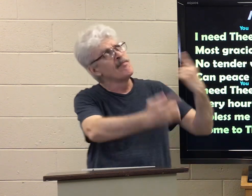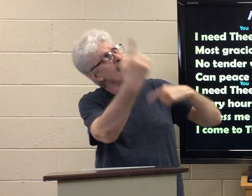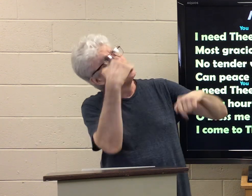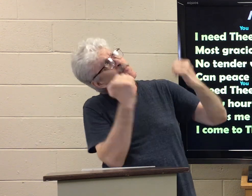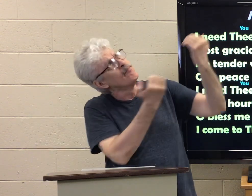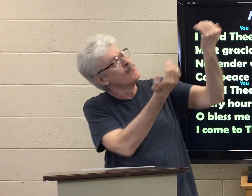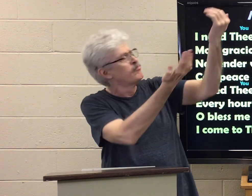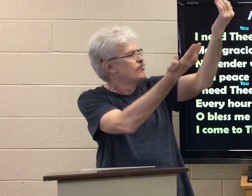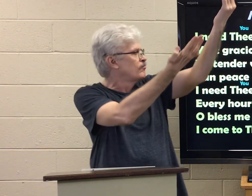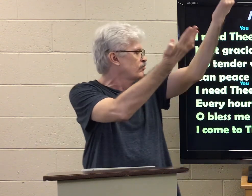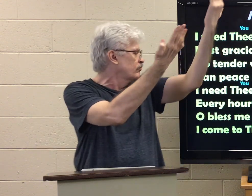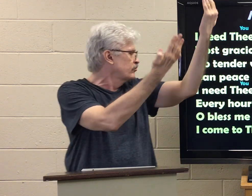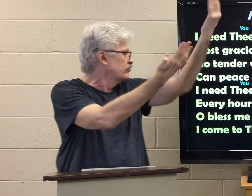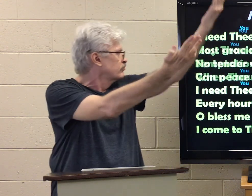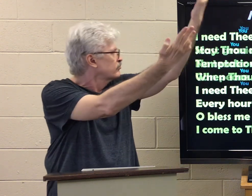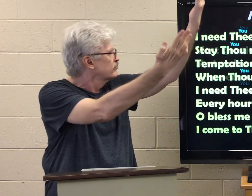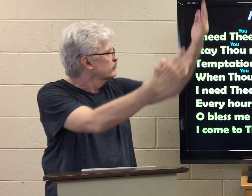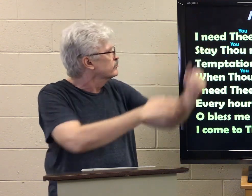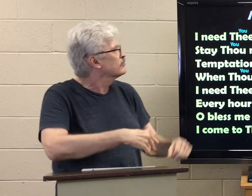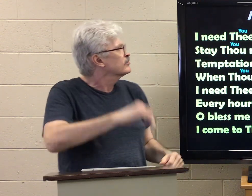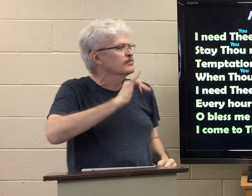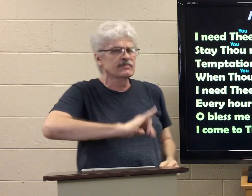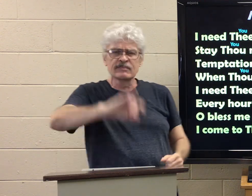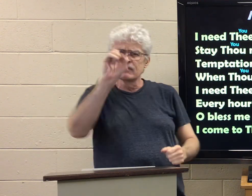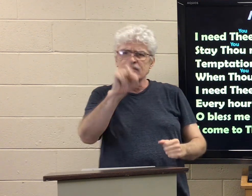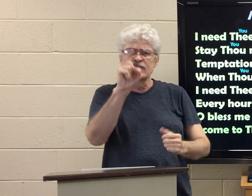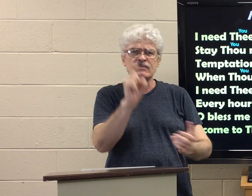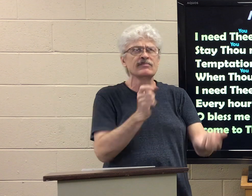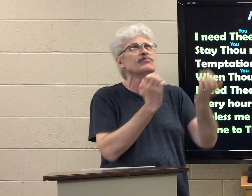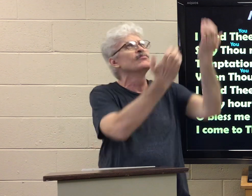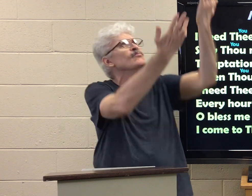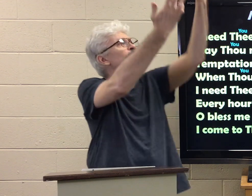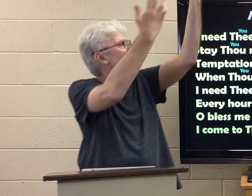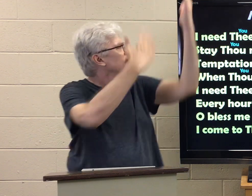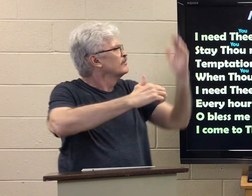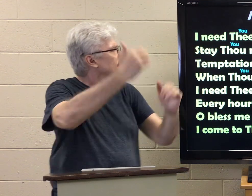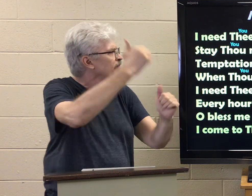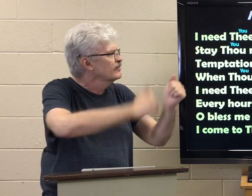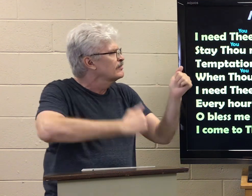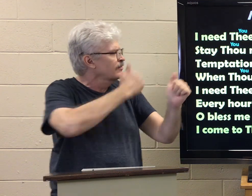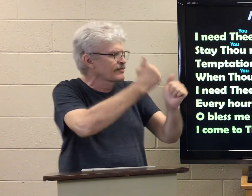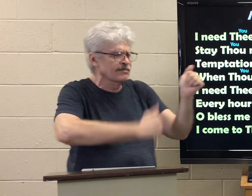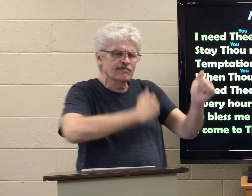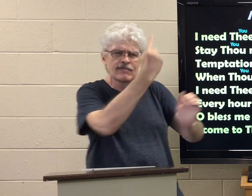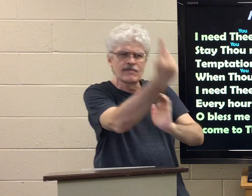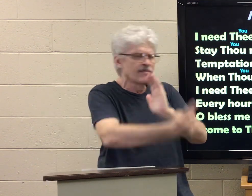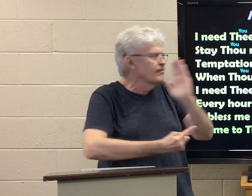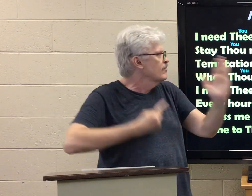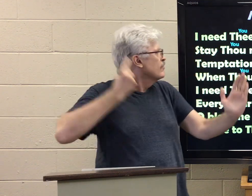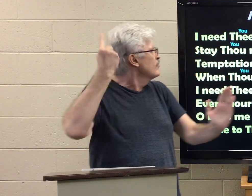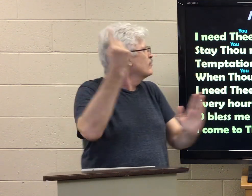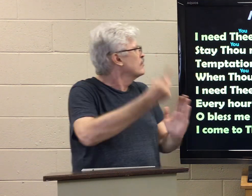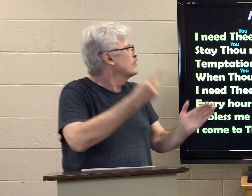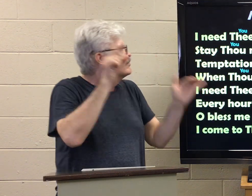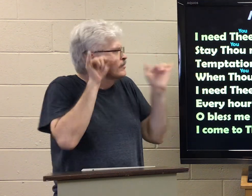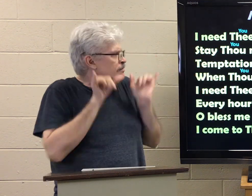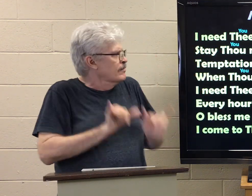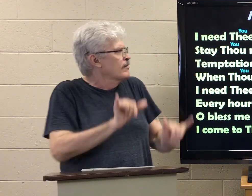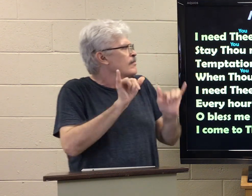come to thee. I need thee every hour. Stay